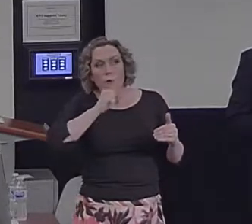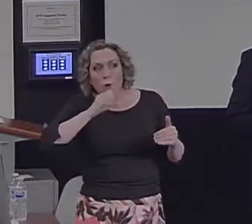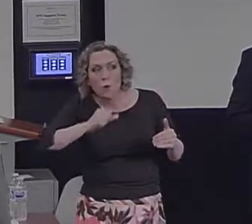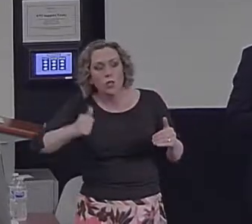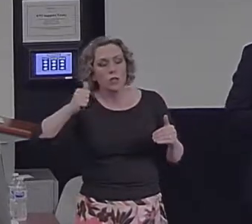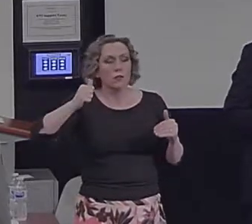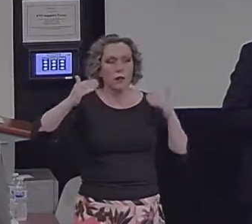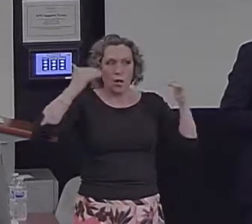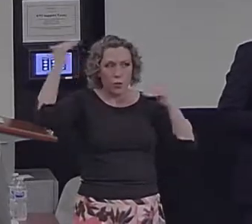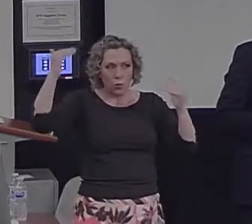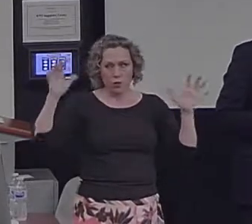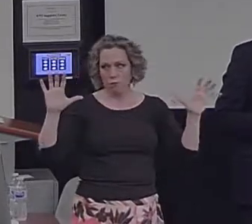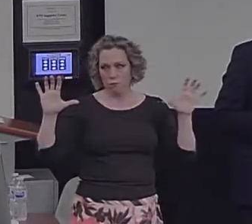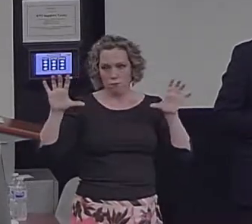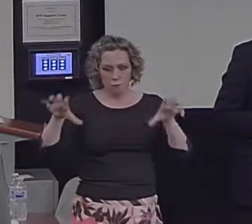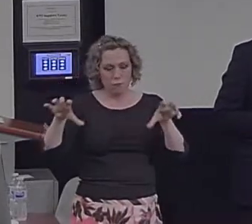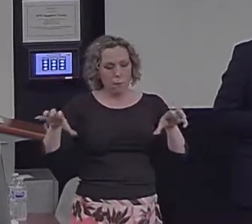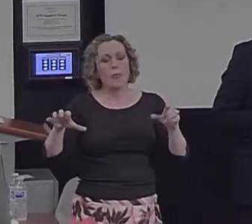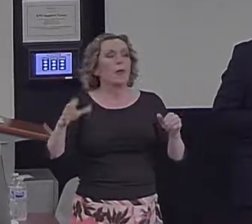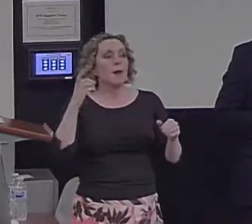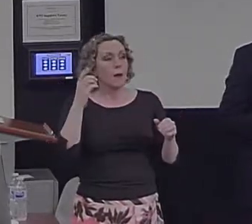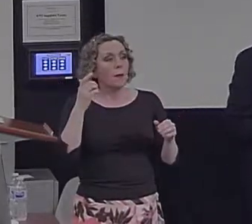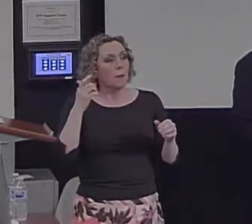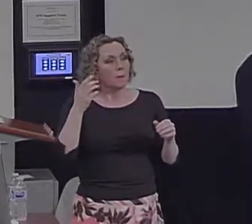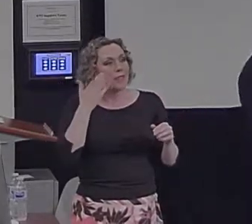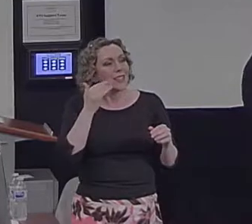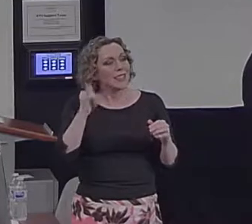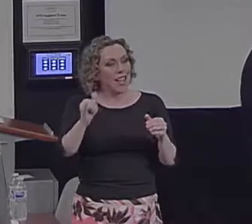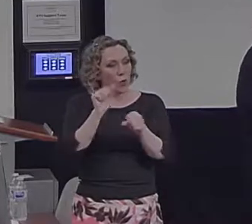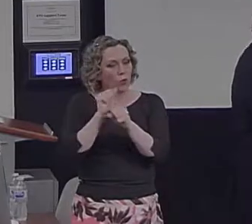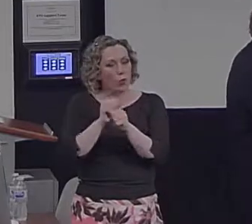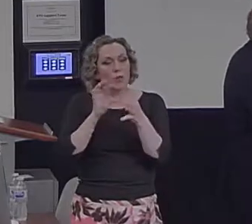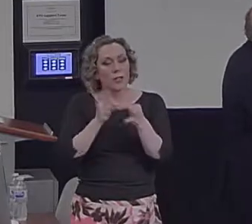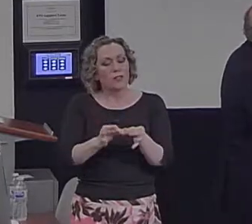came from earlier work on aging that I won't go into today.